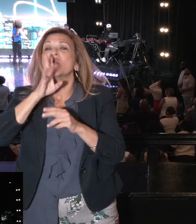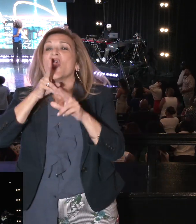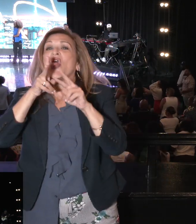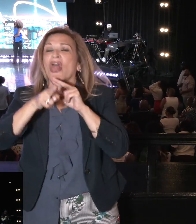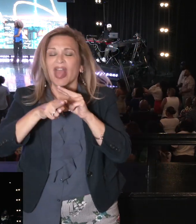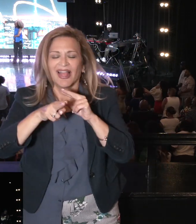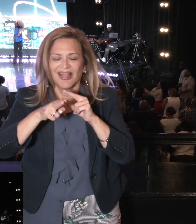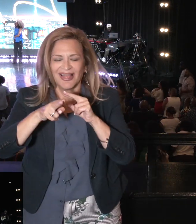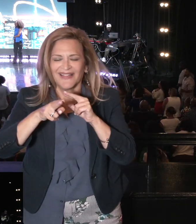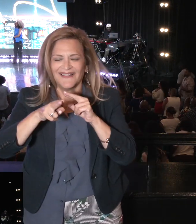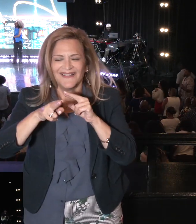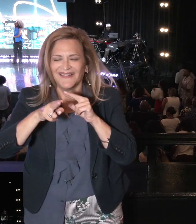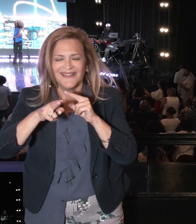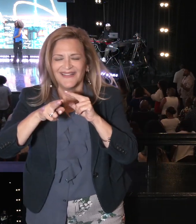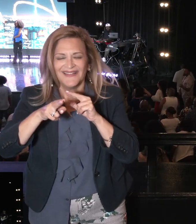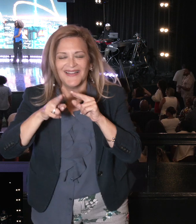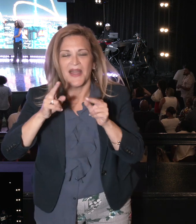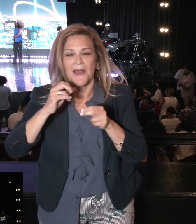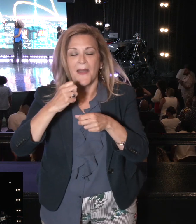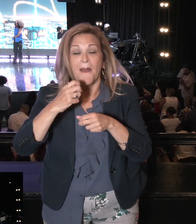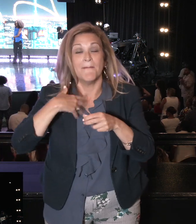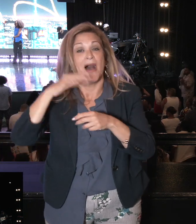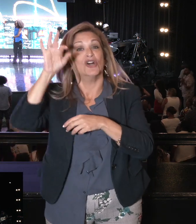Yeah. We love Jesus. Yes. Amen.